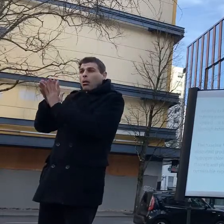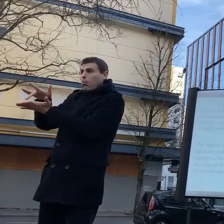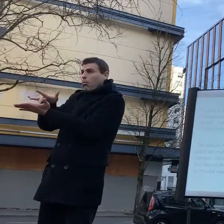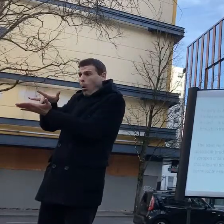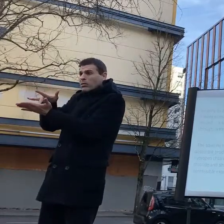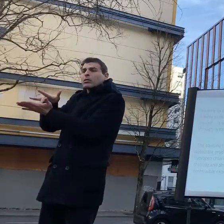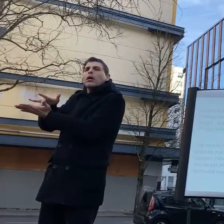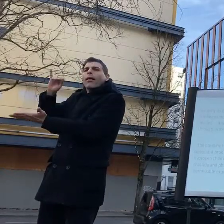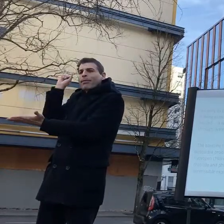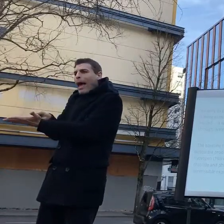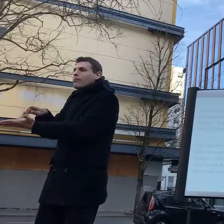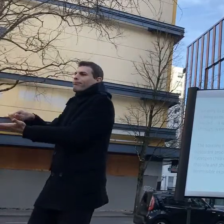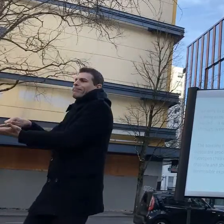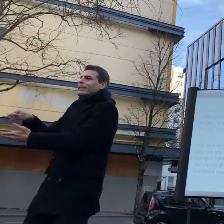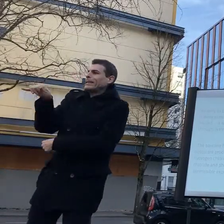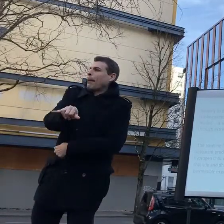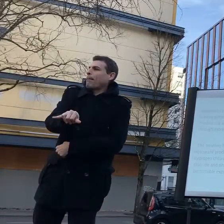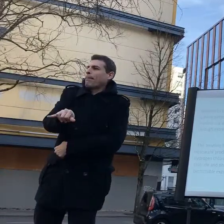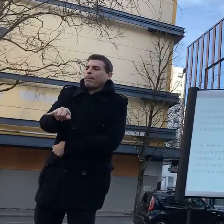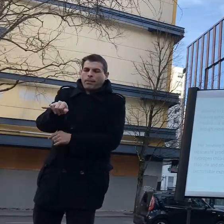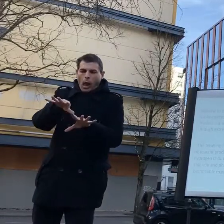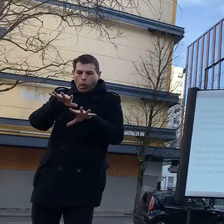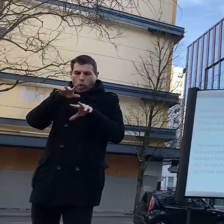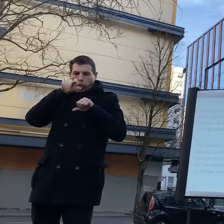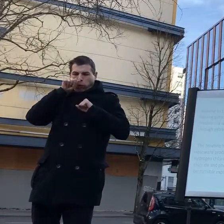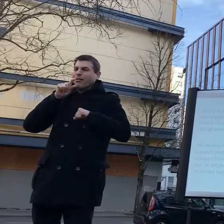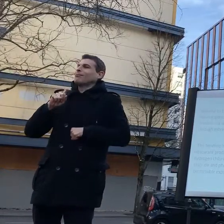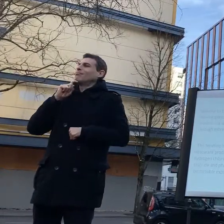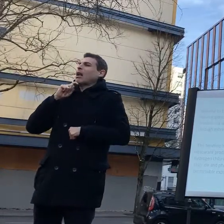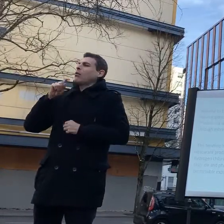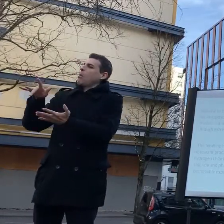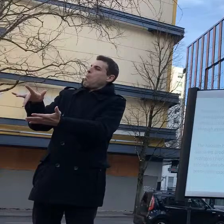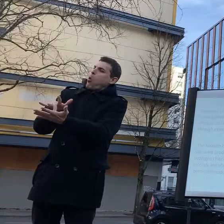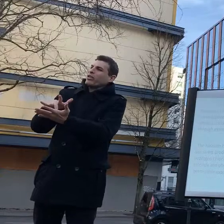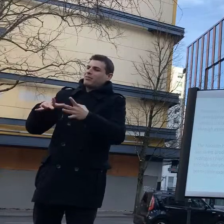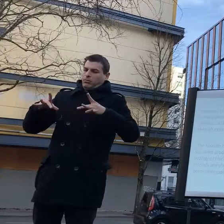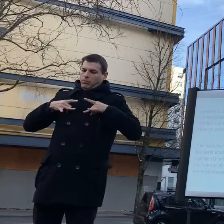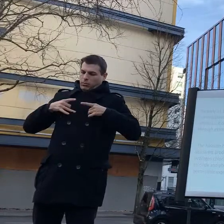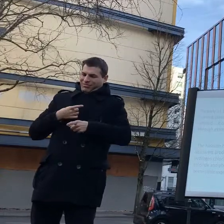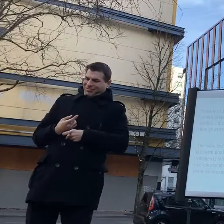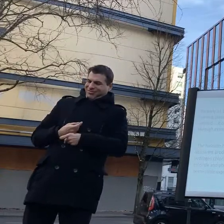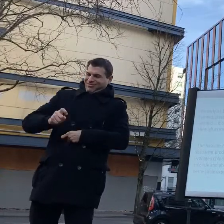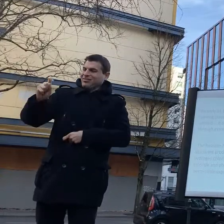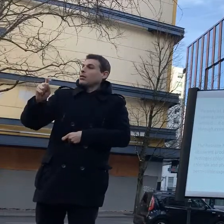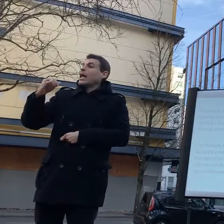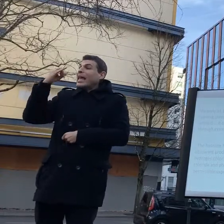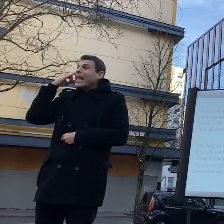use and development of this weapon and my concern for people immediately